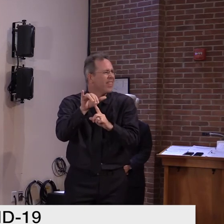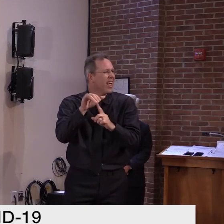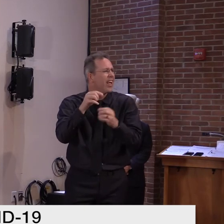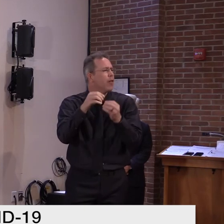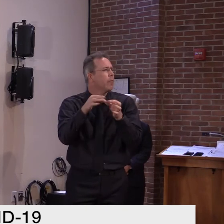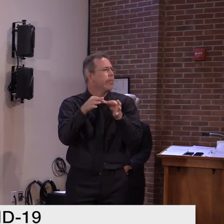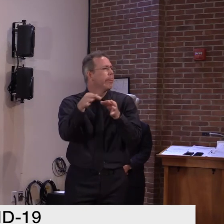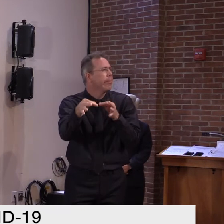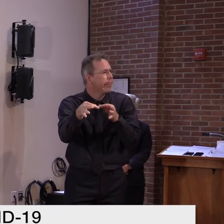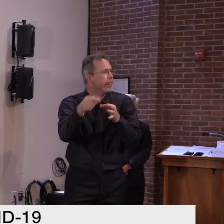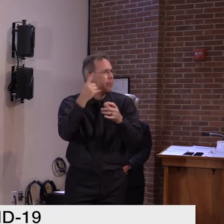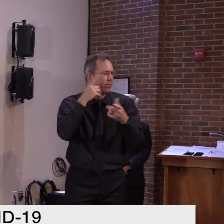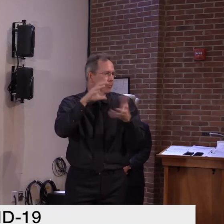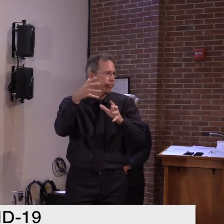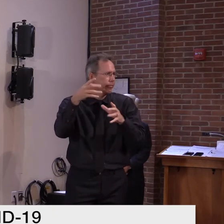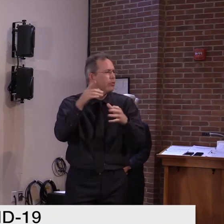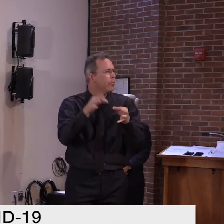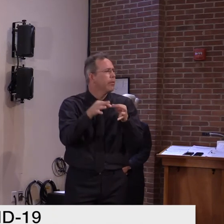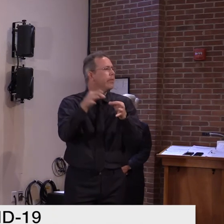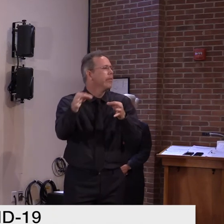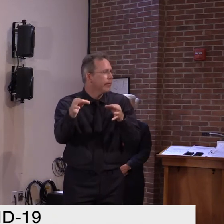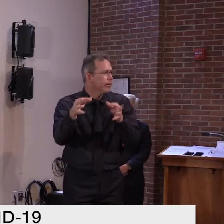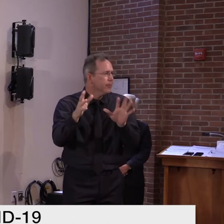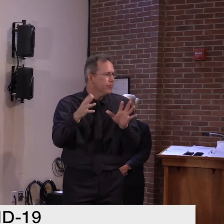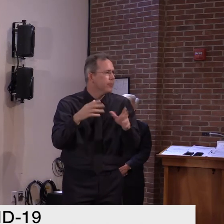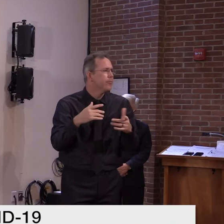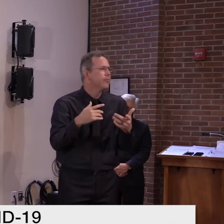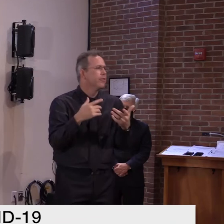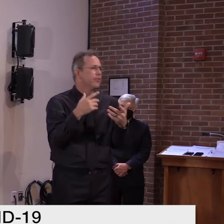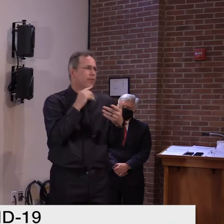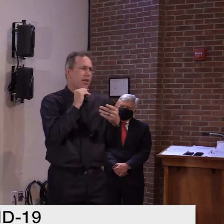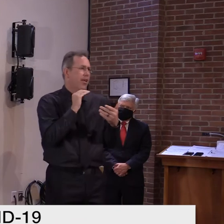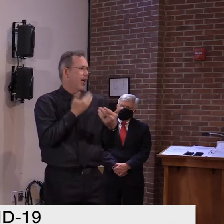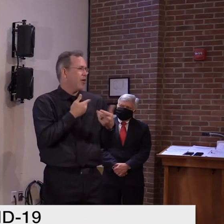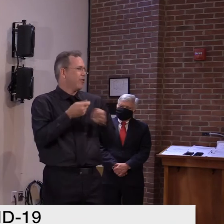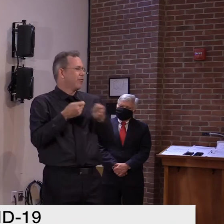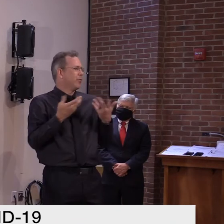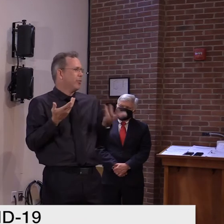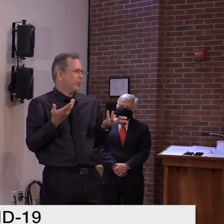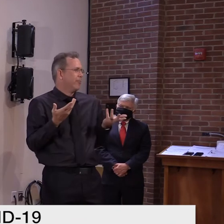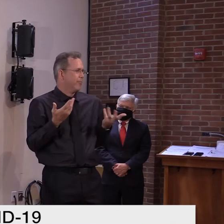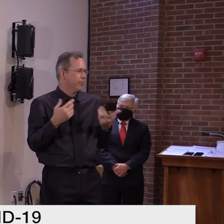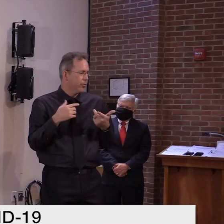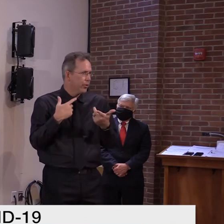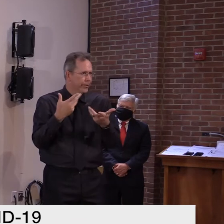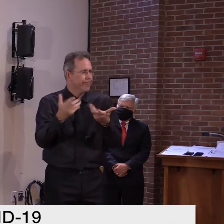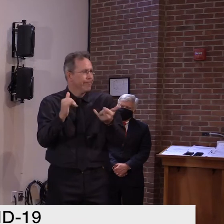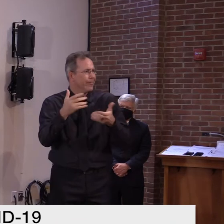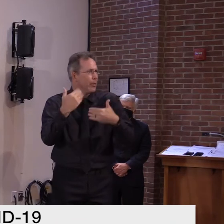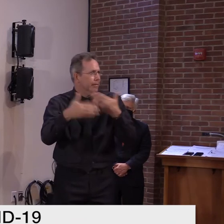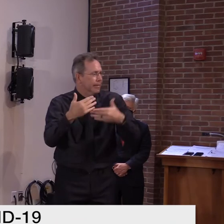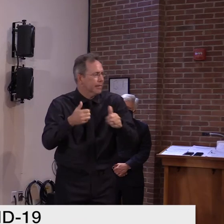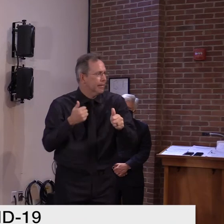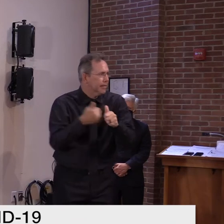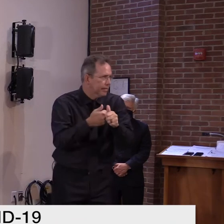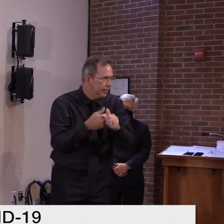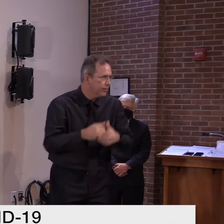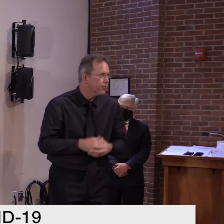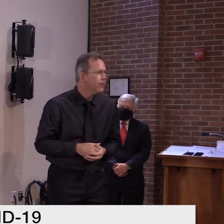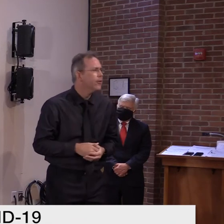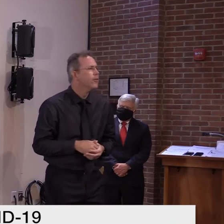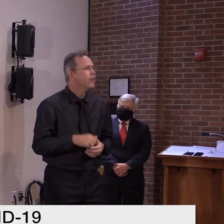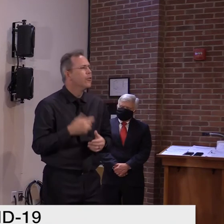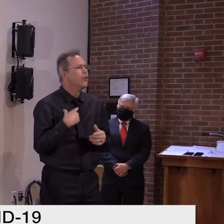uh, which we have no control over, but we've tried to divert those specimens from going there in the future